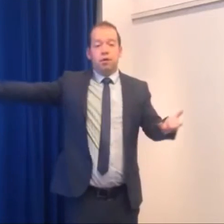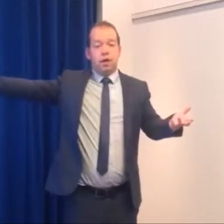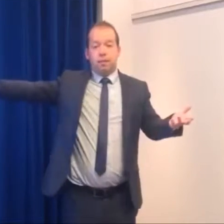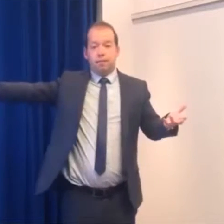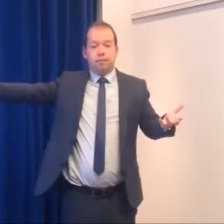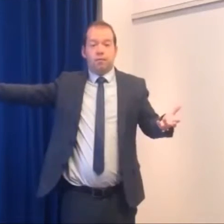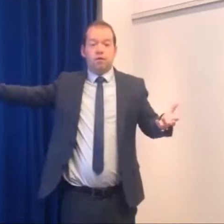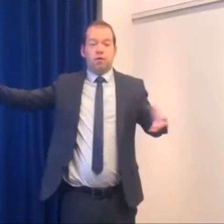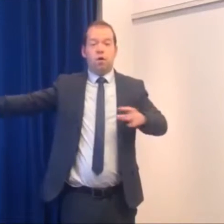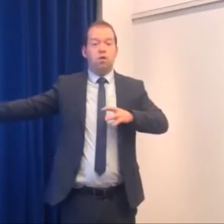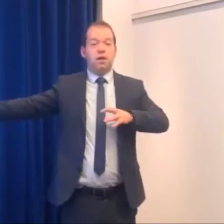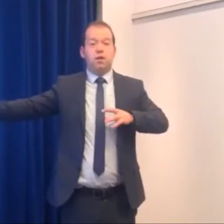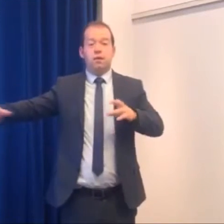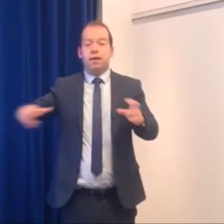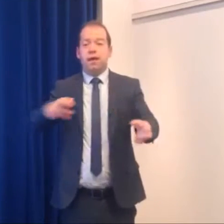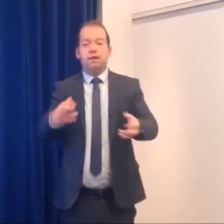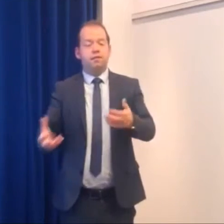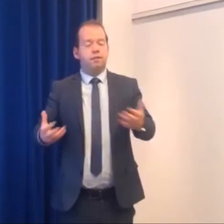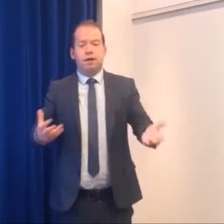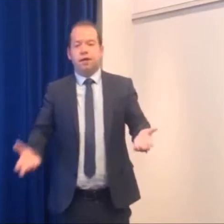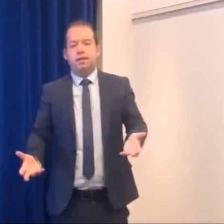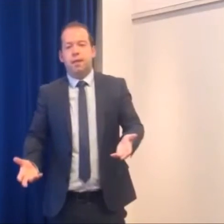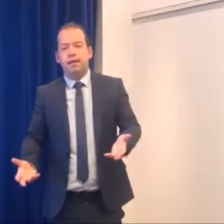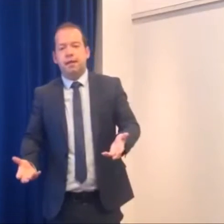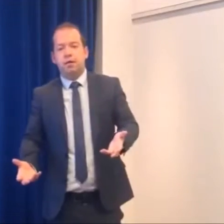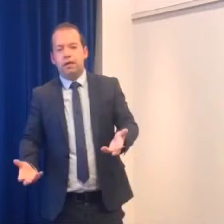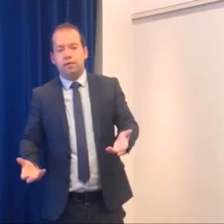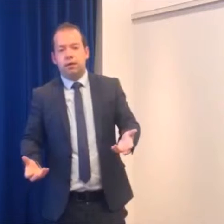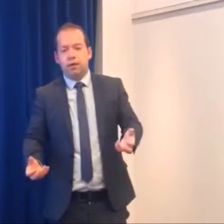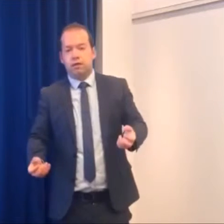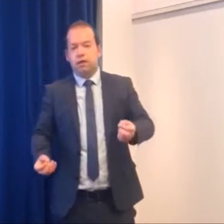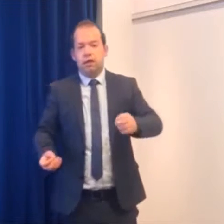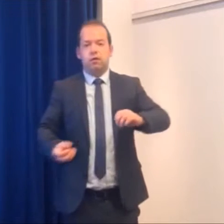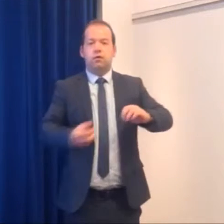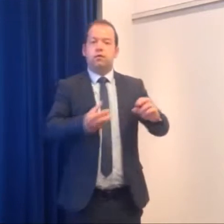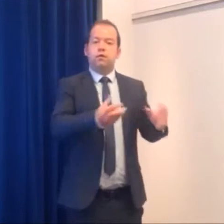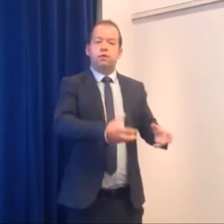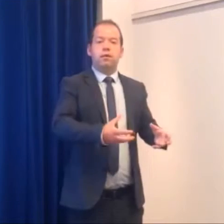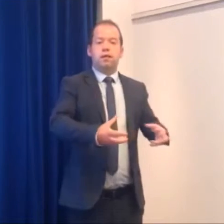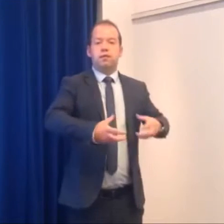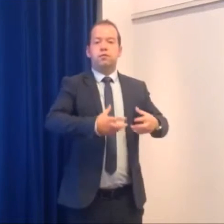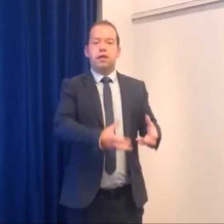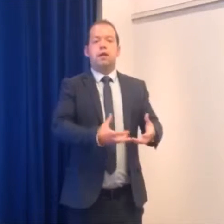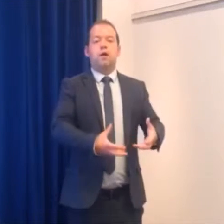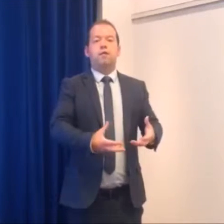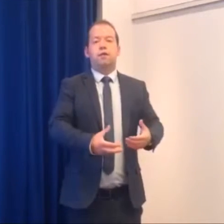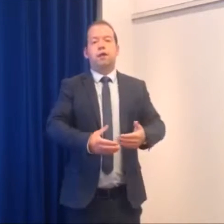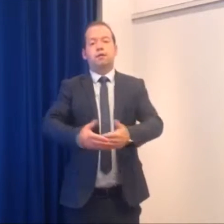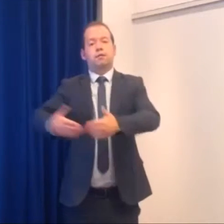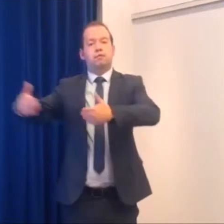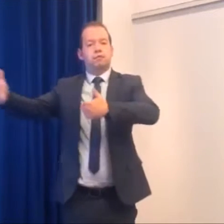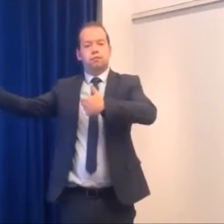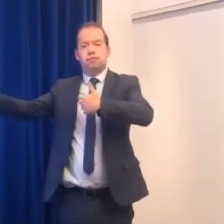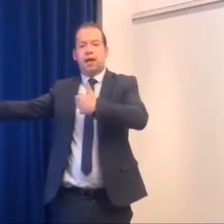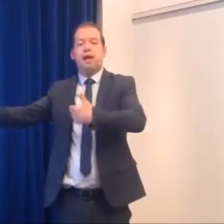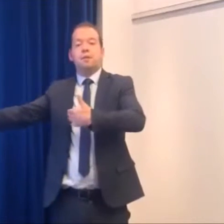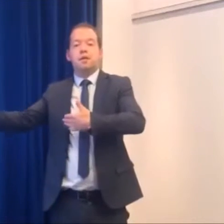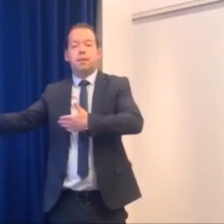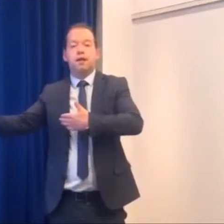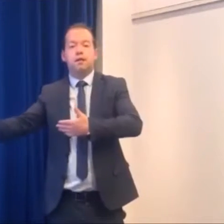pony have the whole day with him again it depends how he is because you know you're some guys that's really confident and can be independent